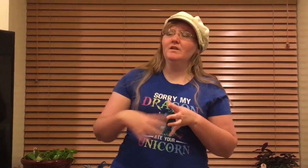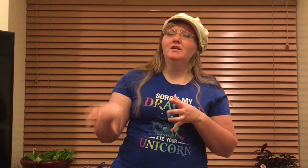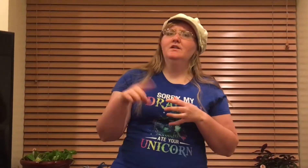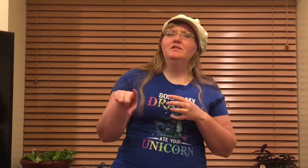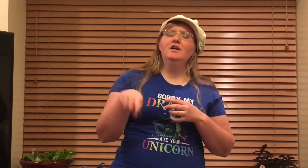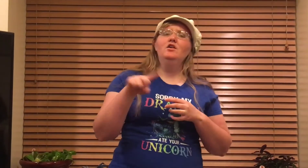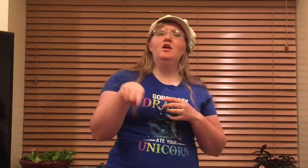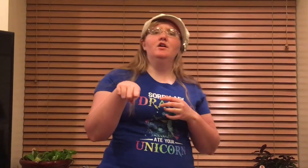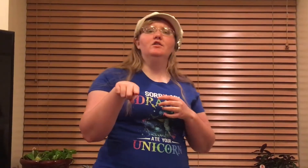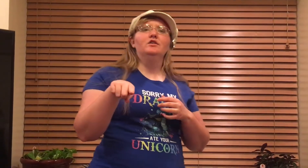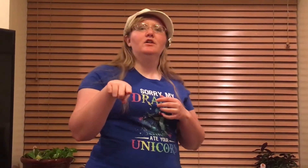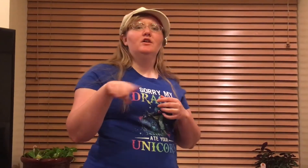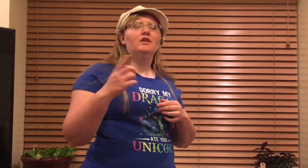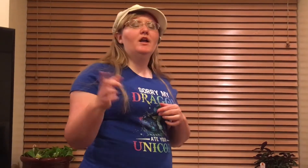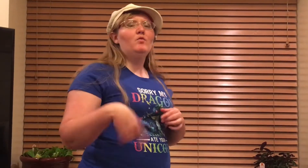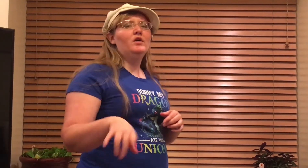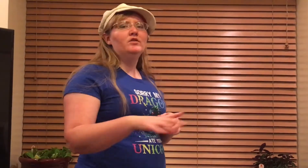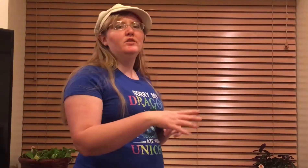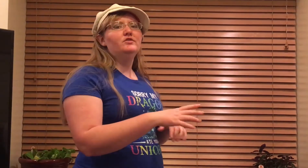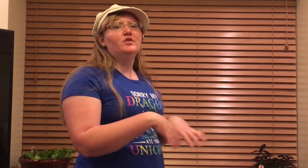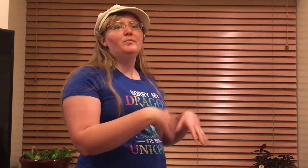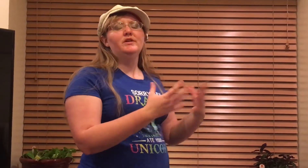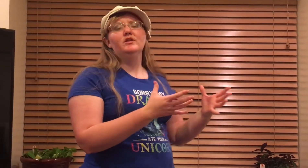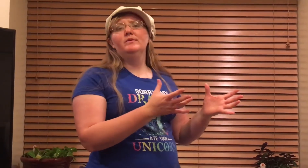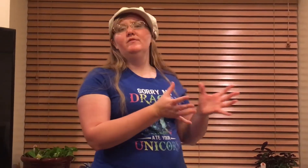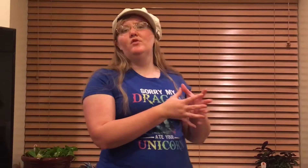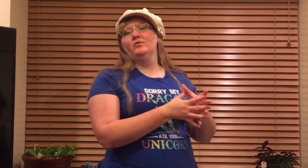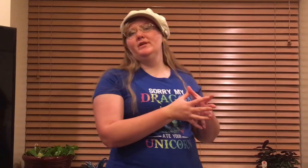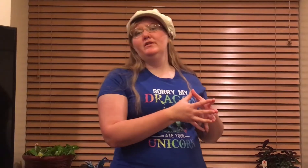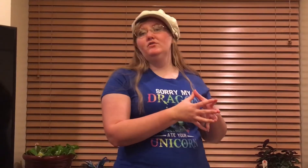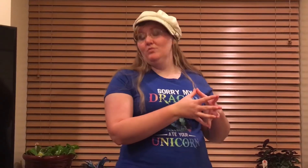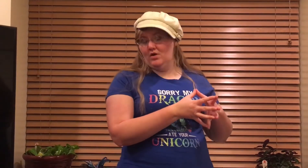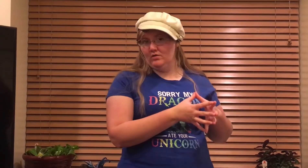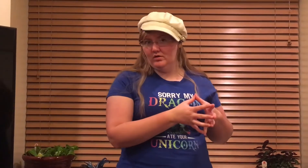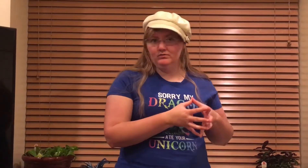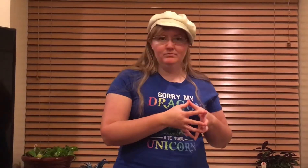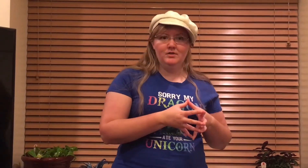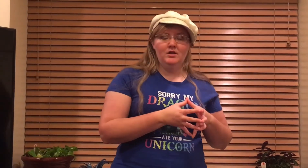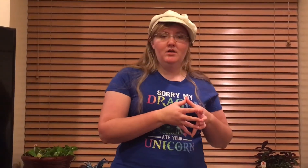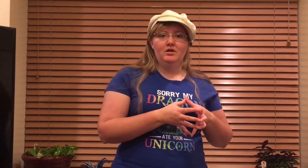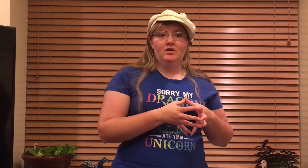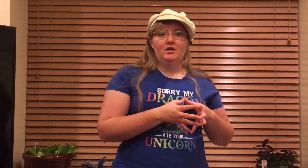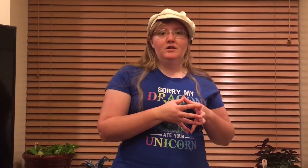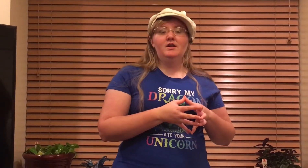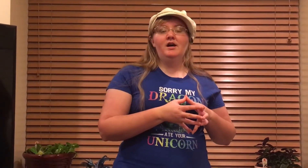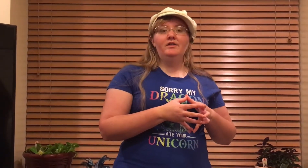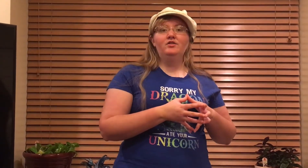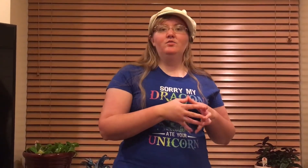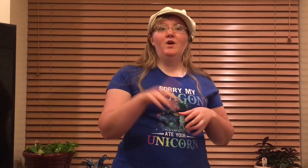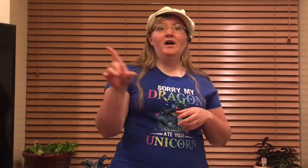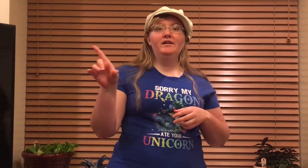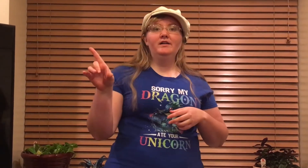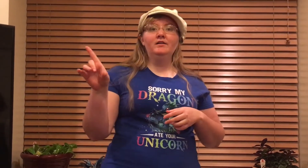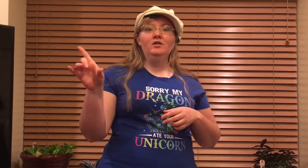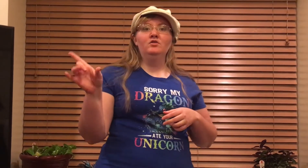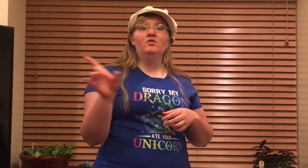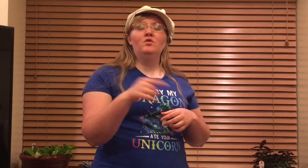Tell her that I want her to appear before me tomorrow, neither riding nor